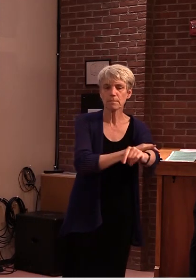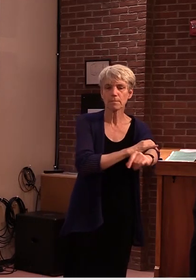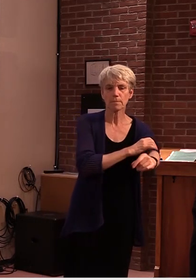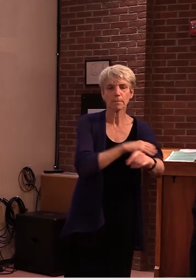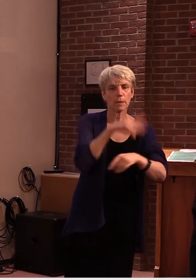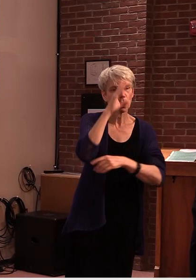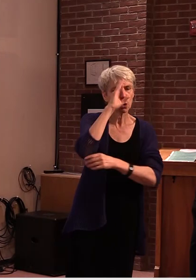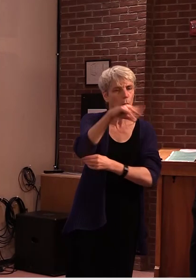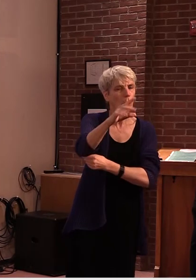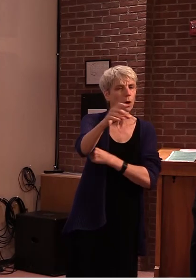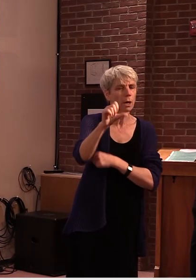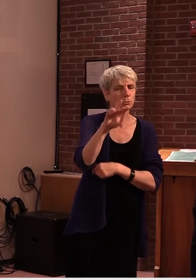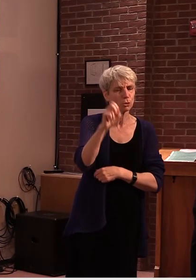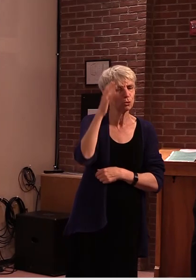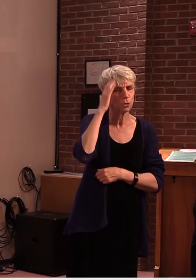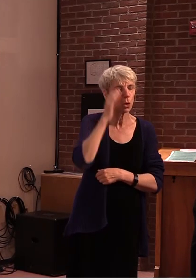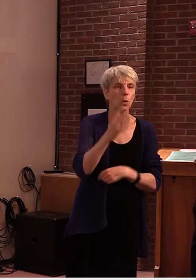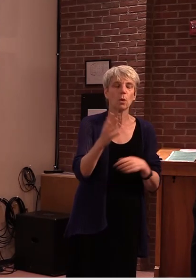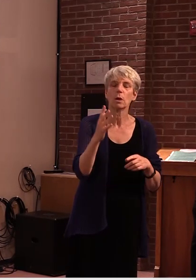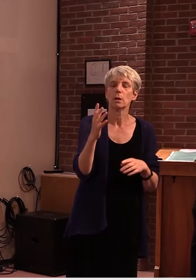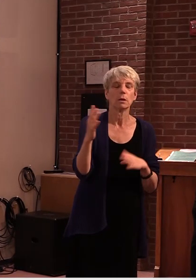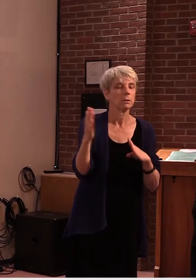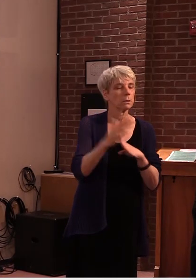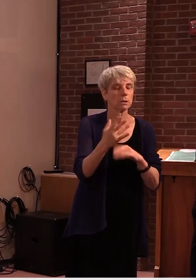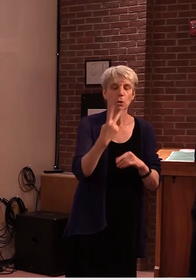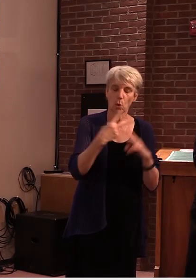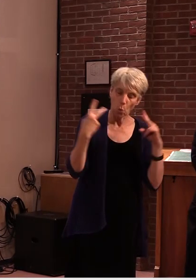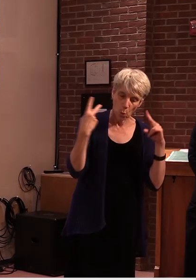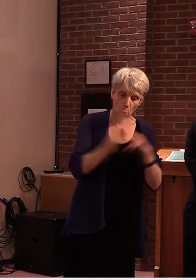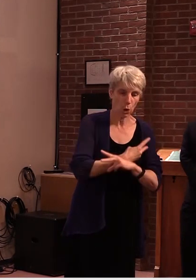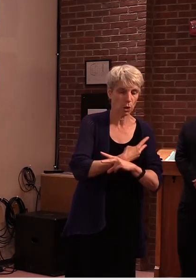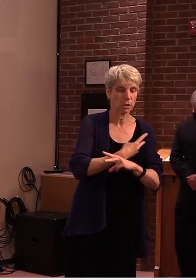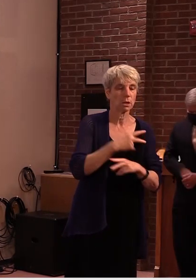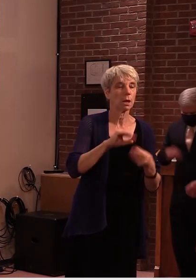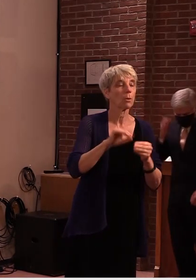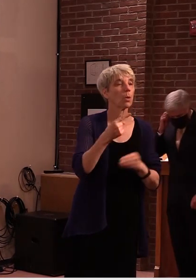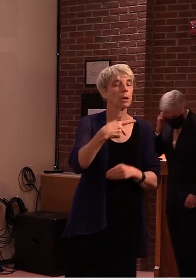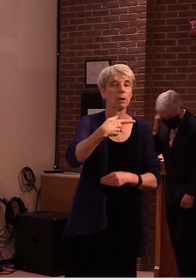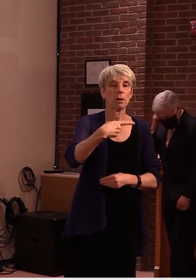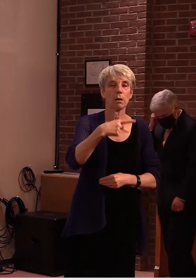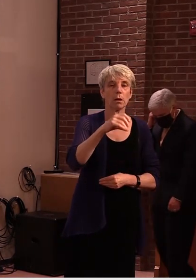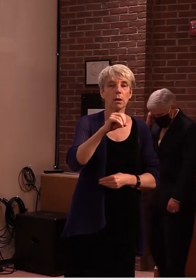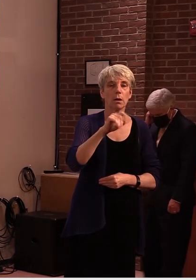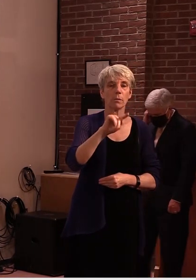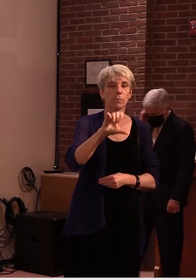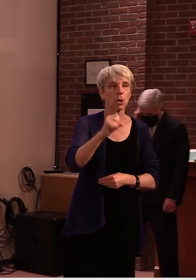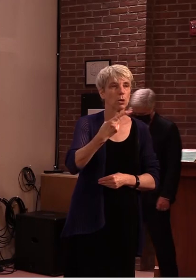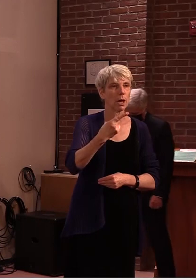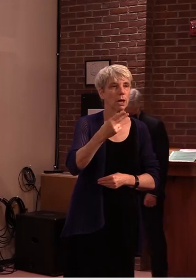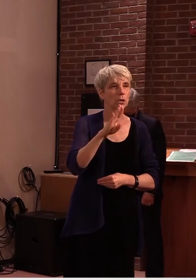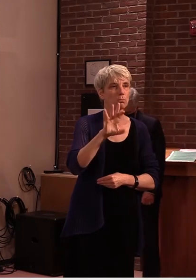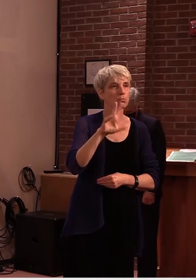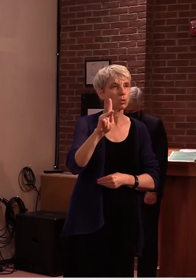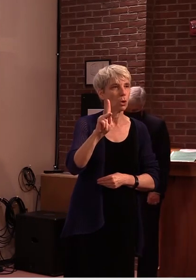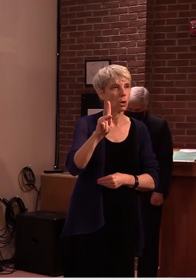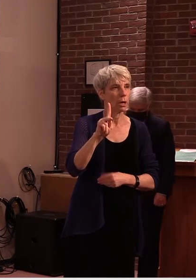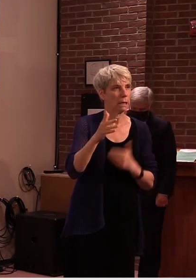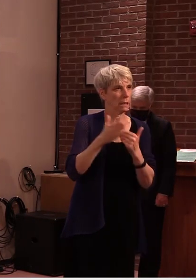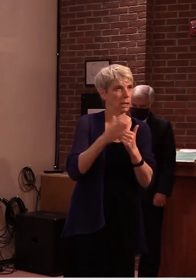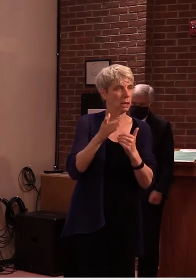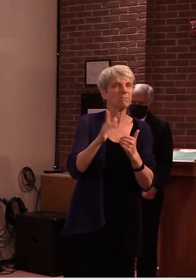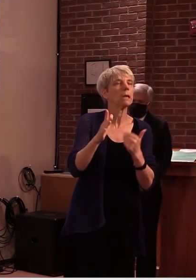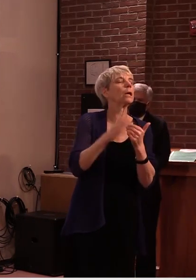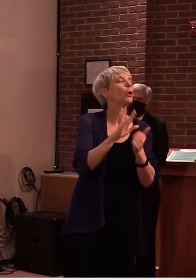streams in the state uh number one is is pawdash brook uh down at your way uh near burlington rather